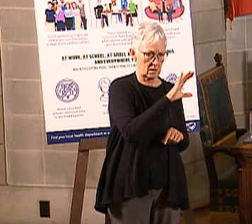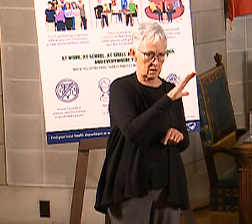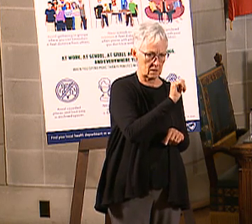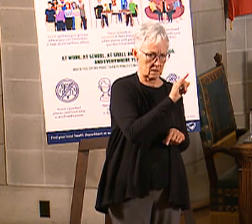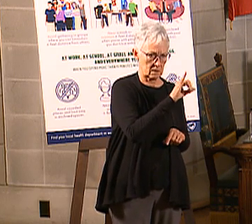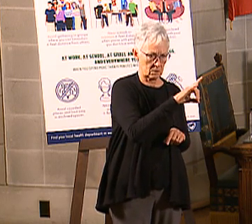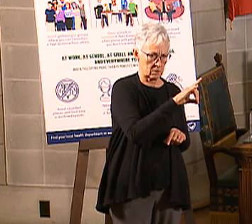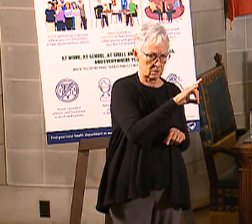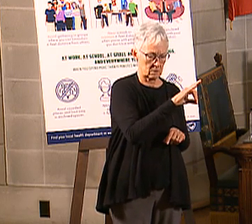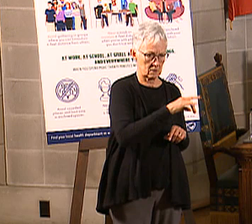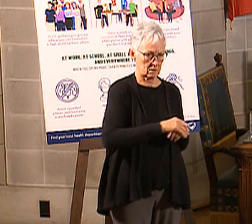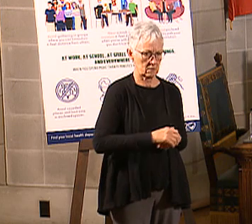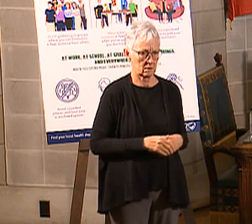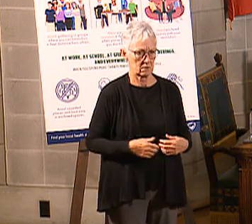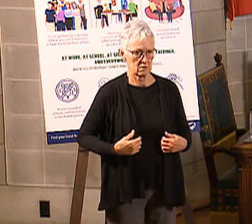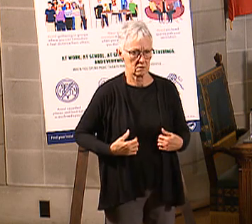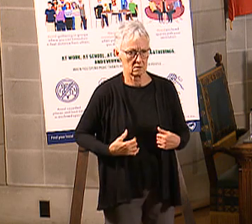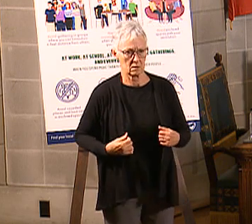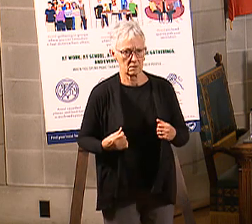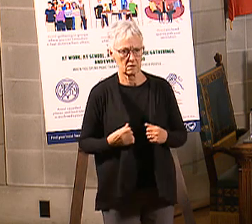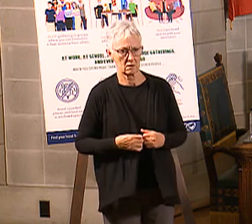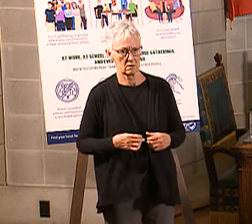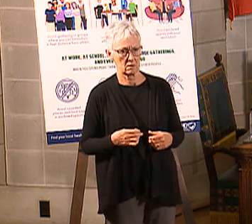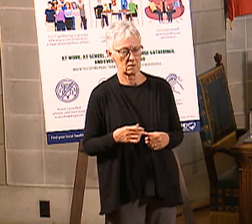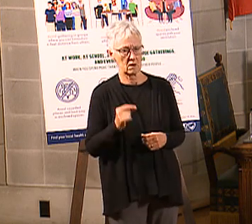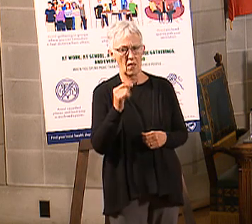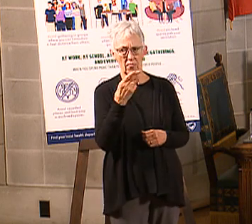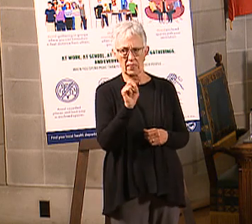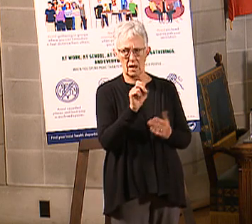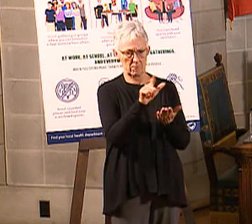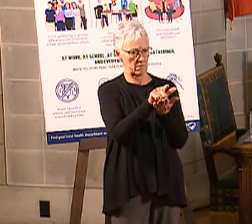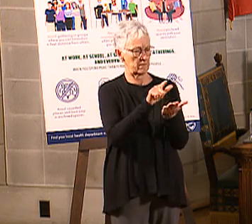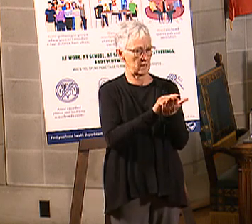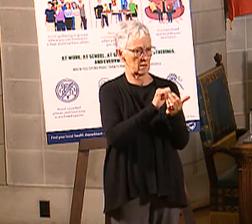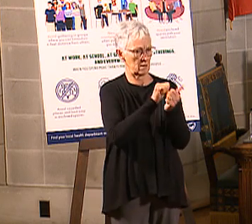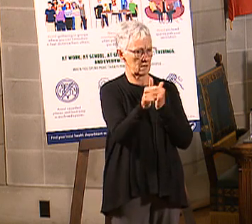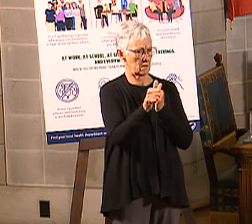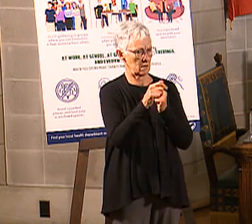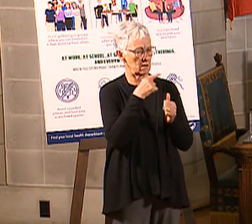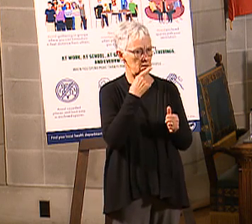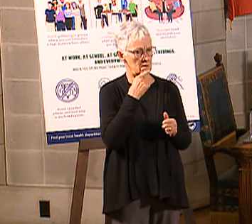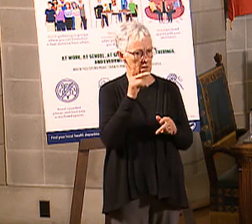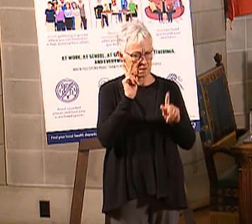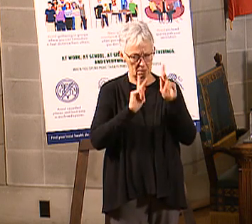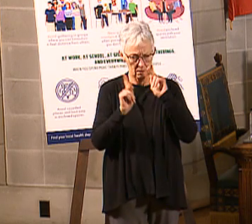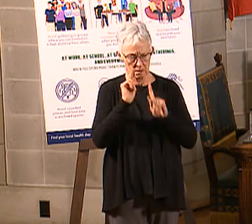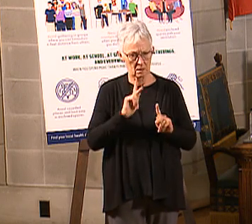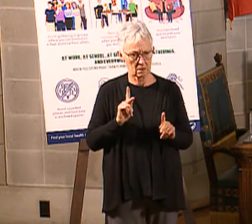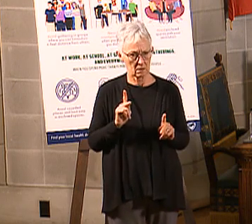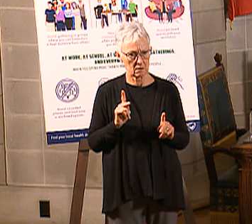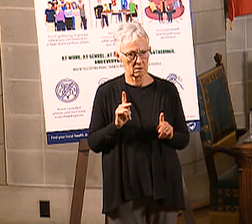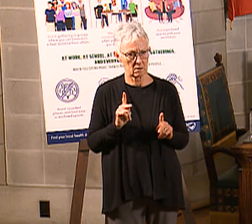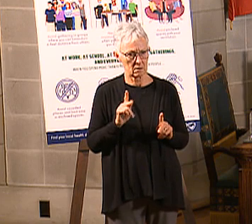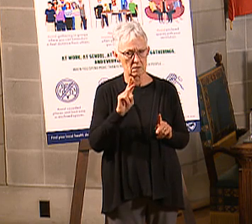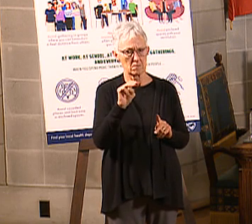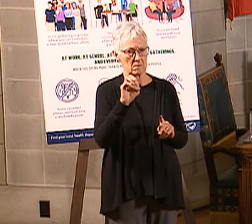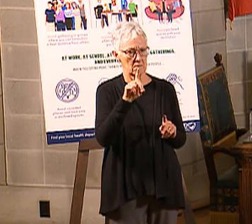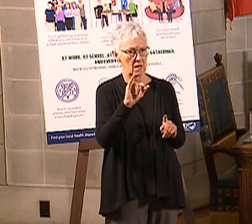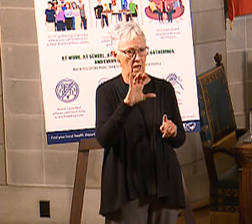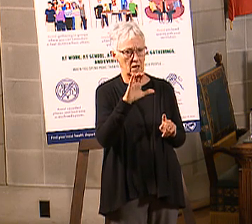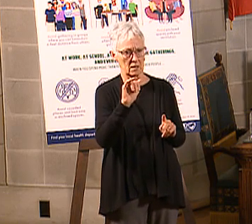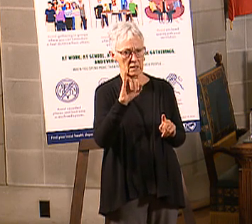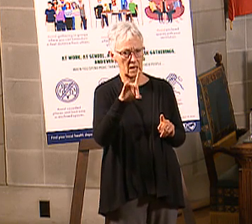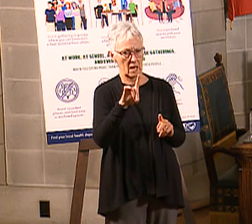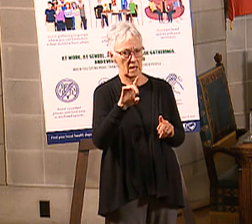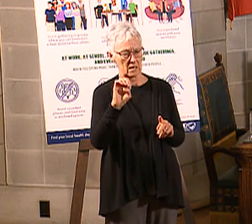The initiative that was passed said that people were, that the Medicaid expansion was